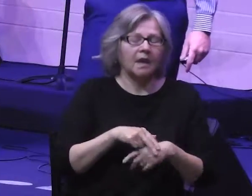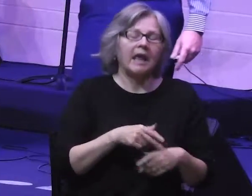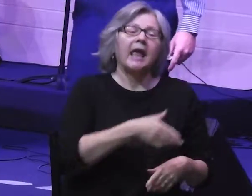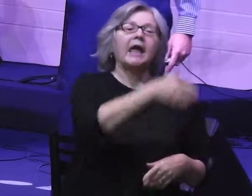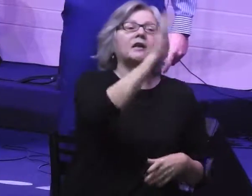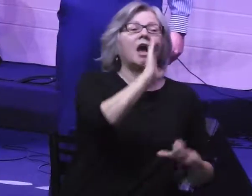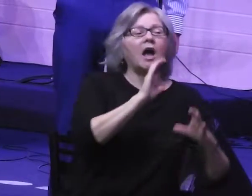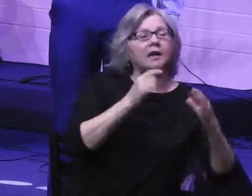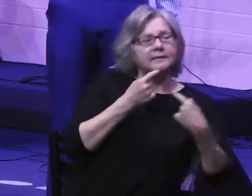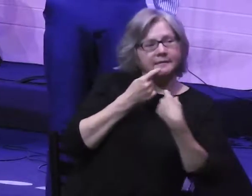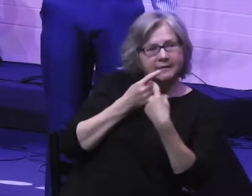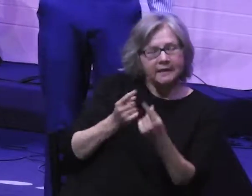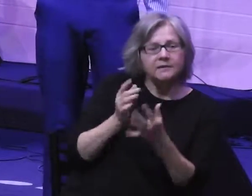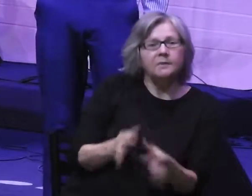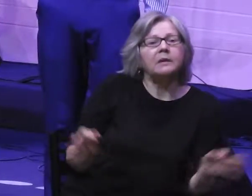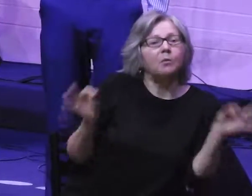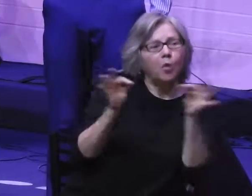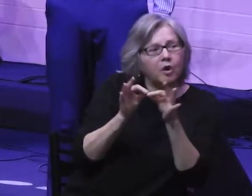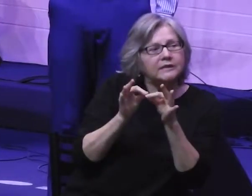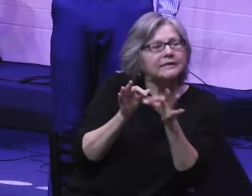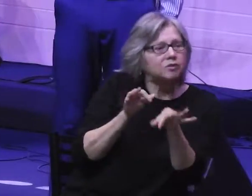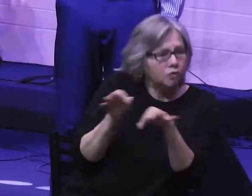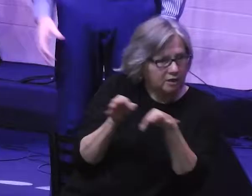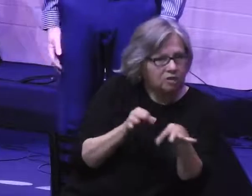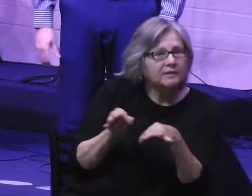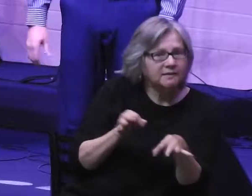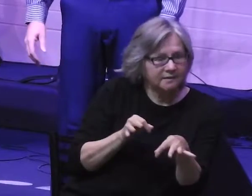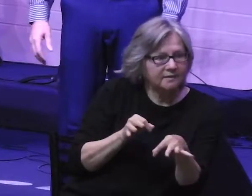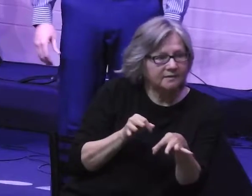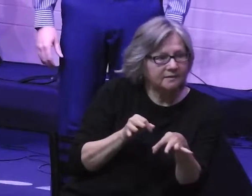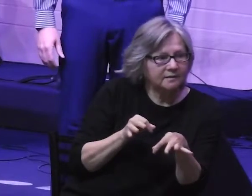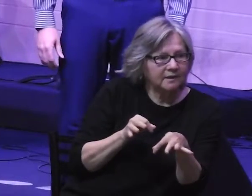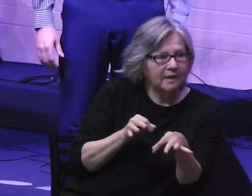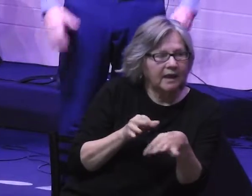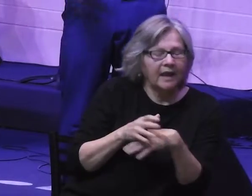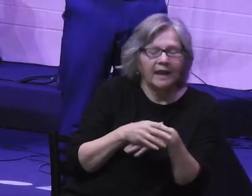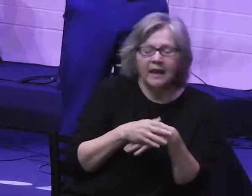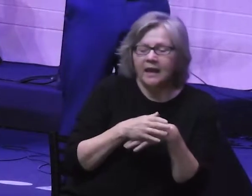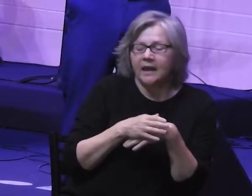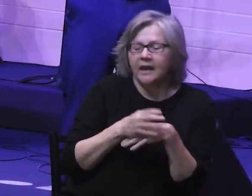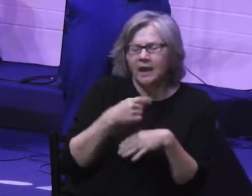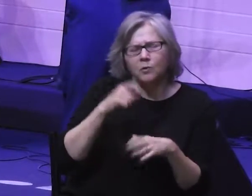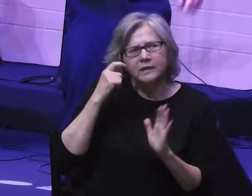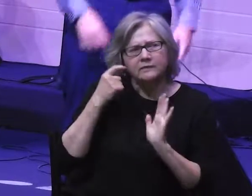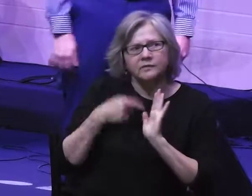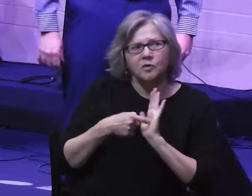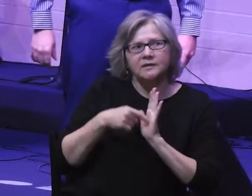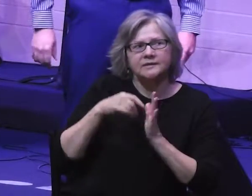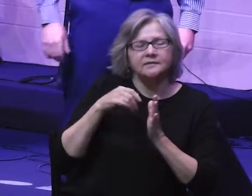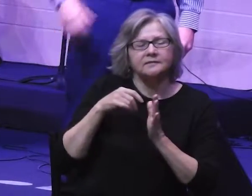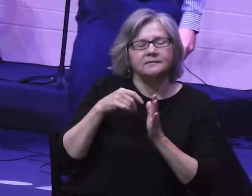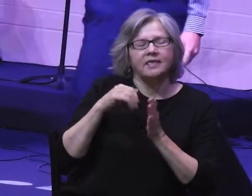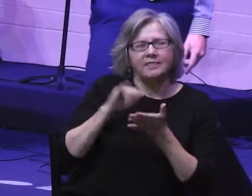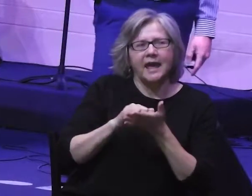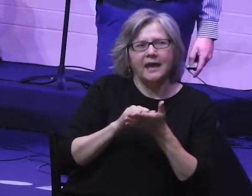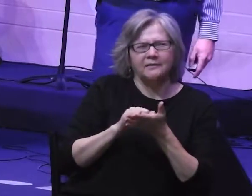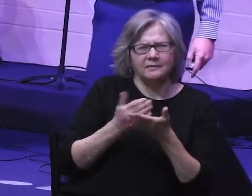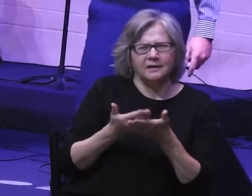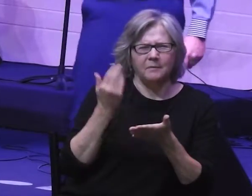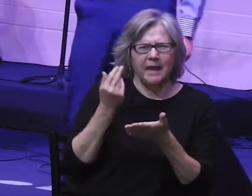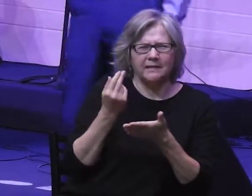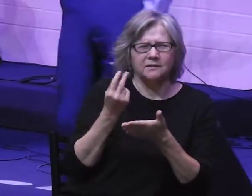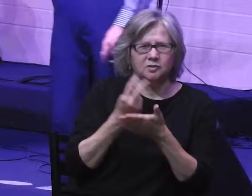begins to communicate some really important instructions, instructions to Israel. And we've seen this in the last two Sundays.